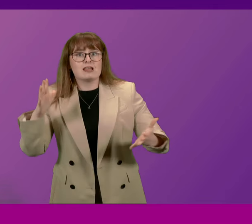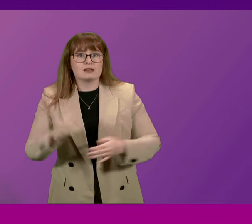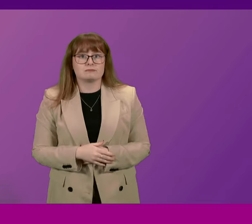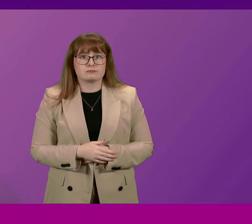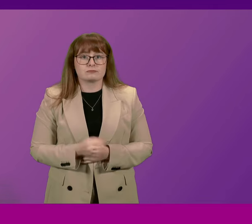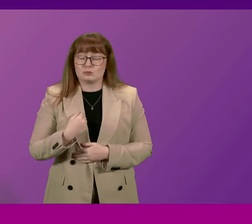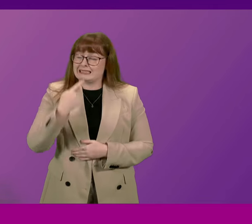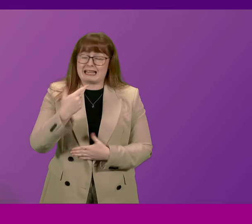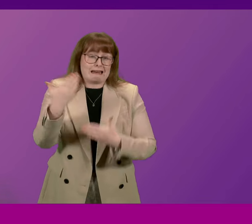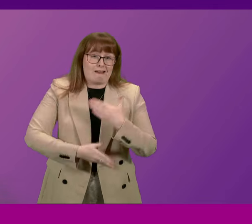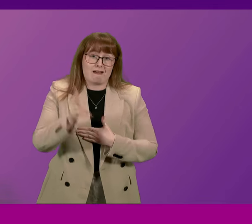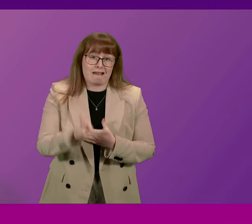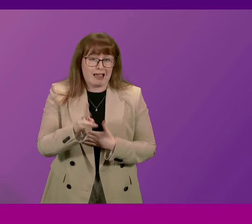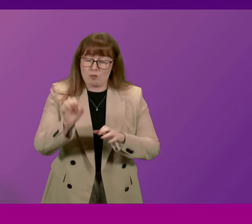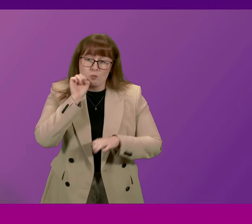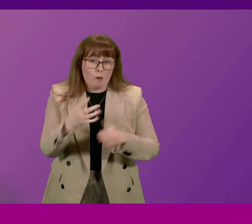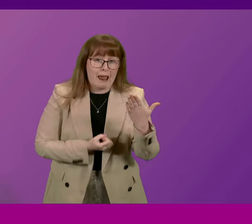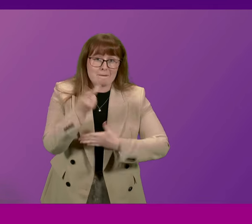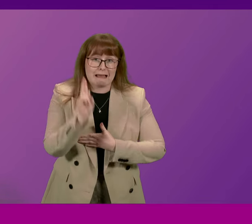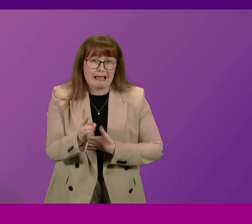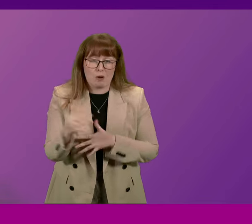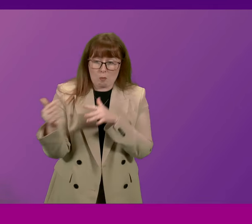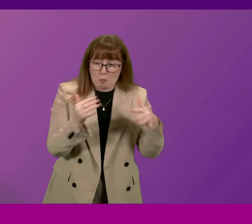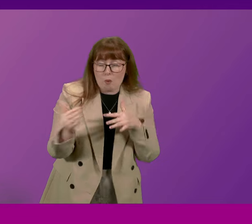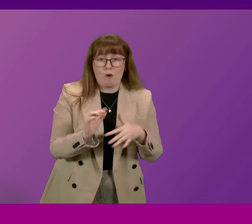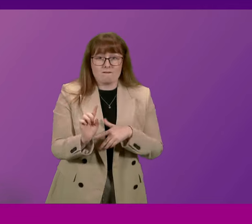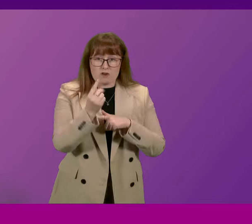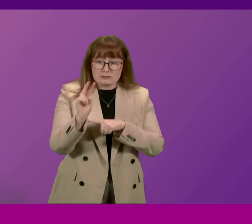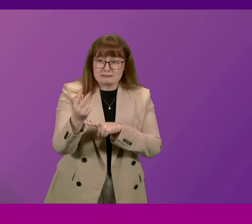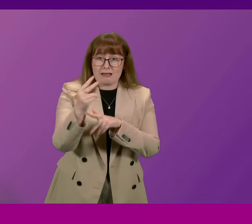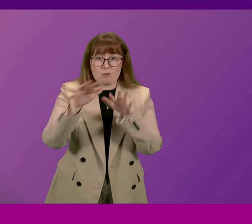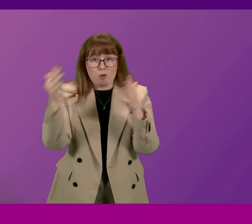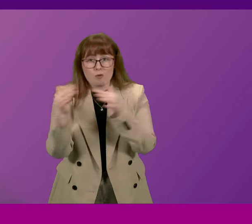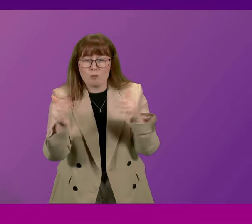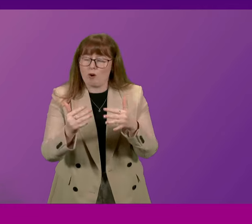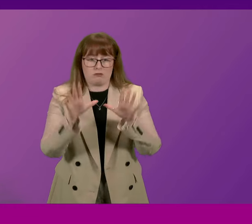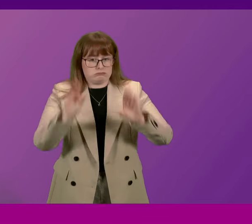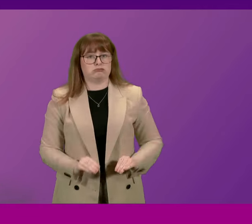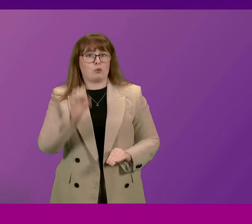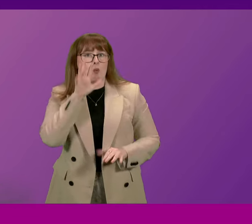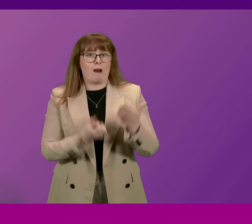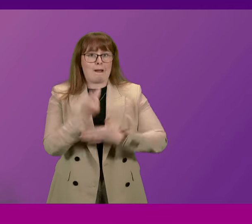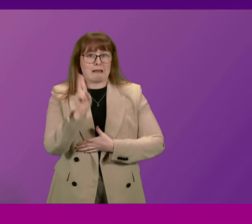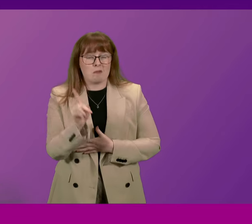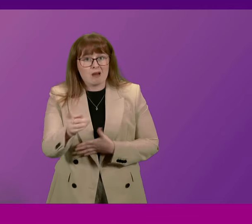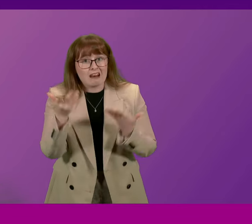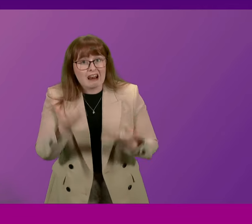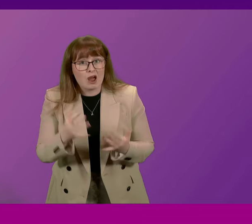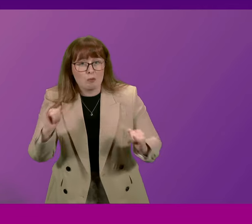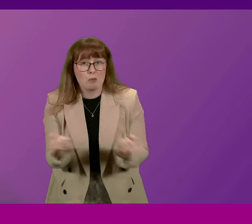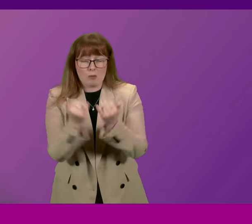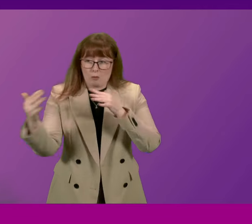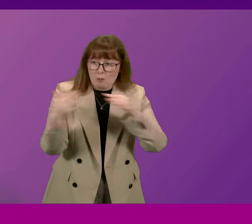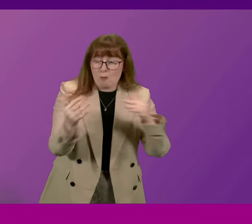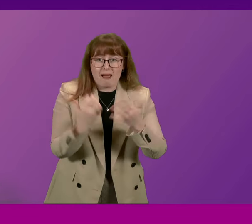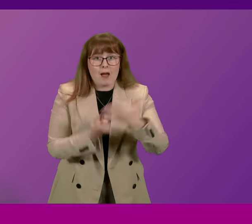never again after the wars of the early 20th century. And yet violent conflict once